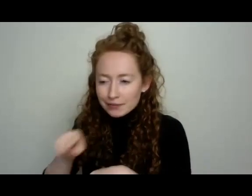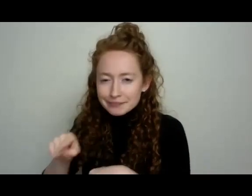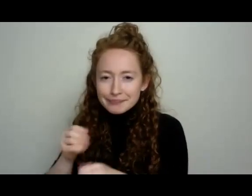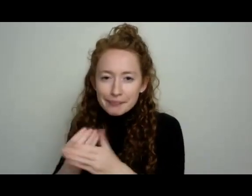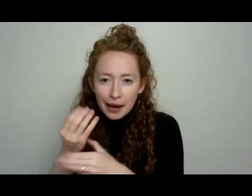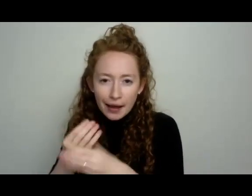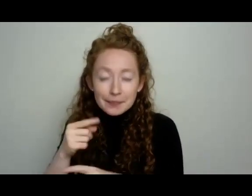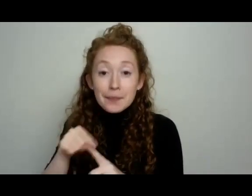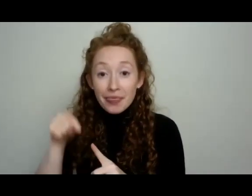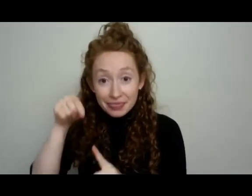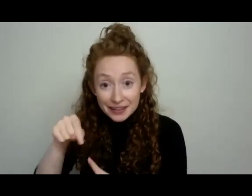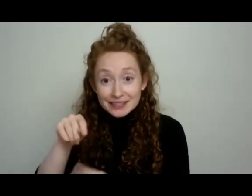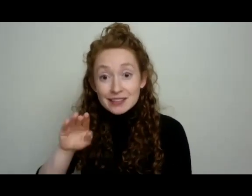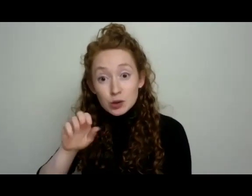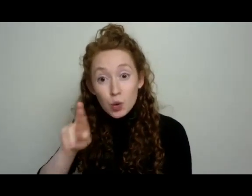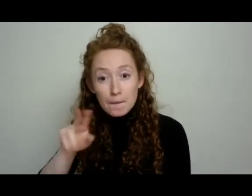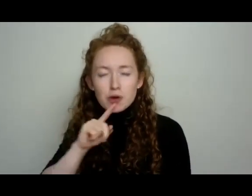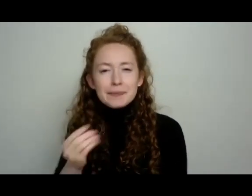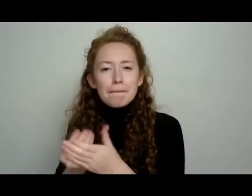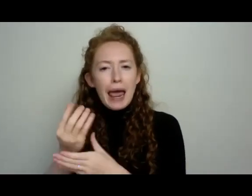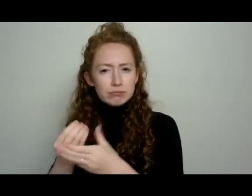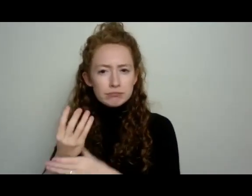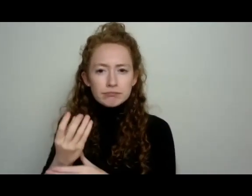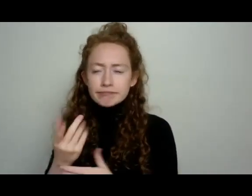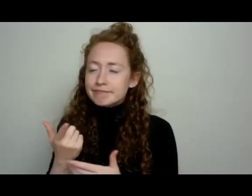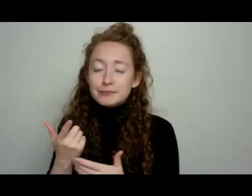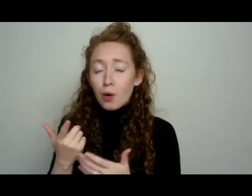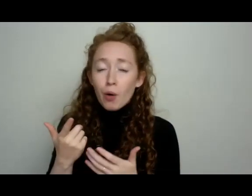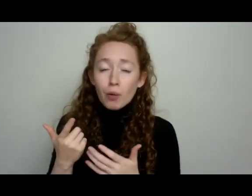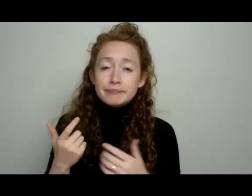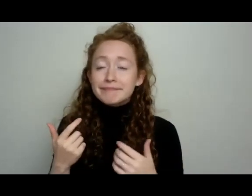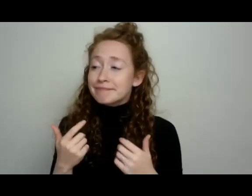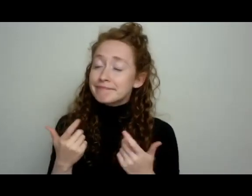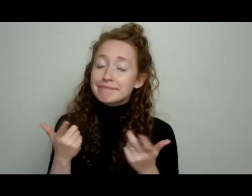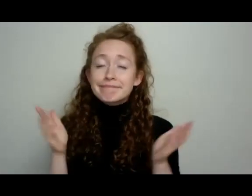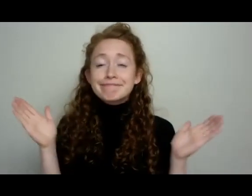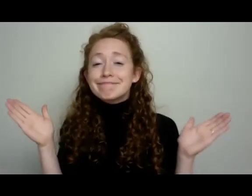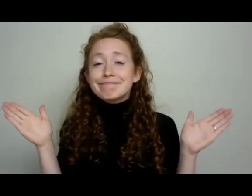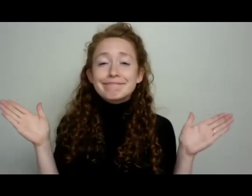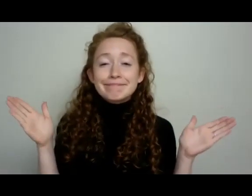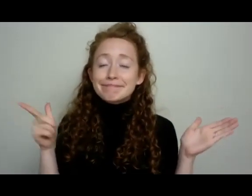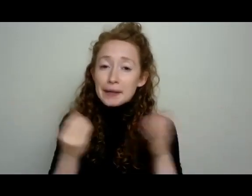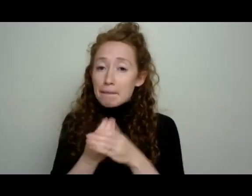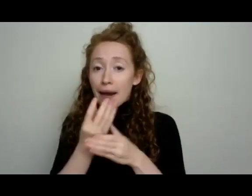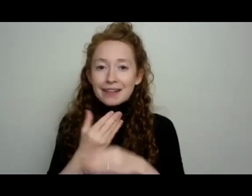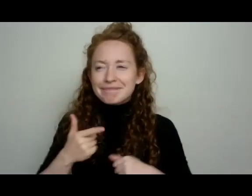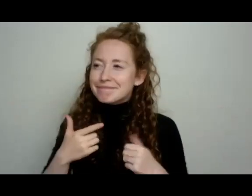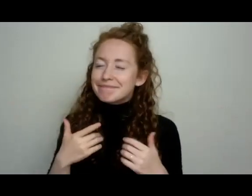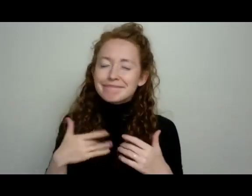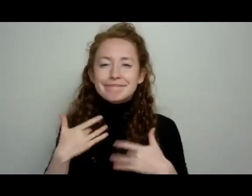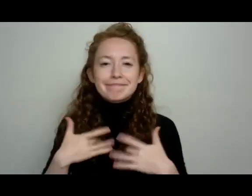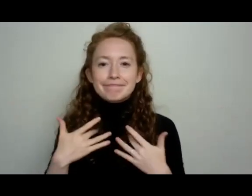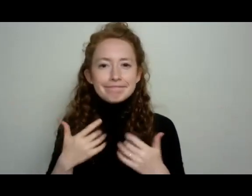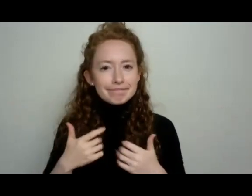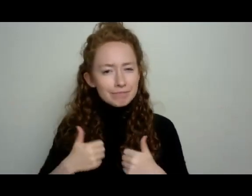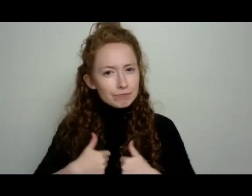is a plant and herbivores that eat plants and omnivores like me are very excited to eat plants. And so